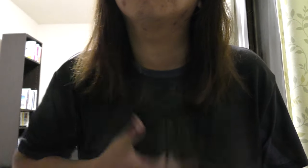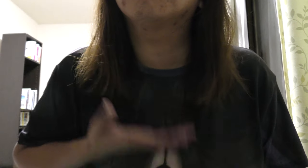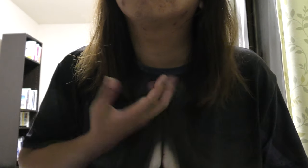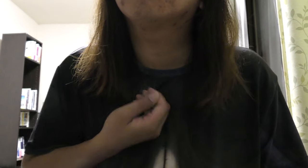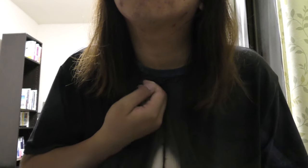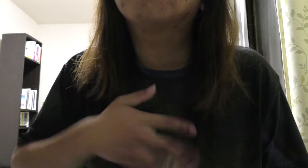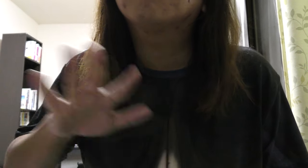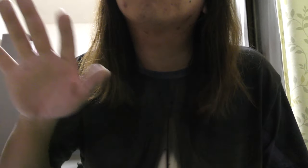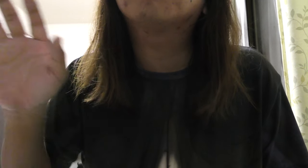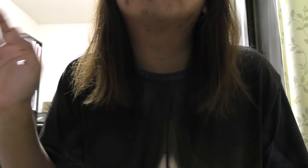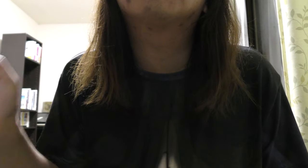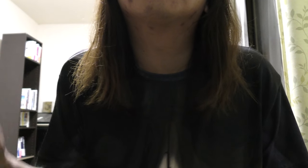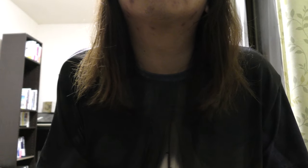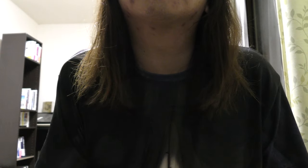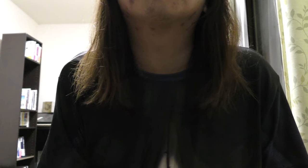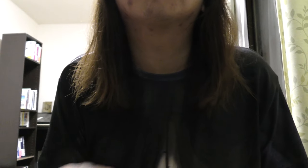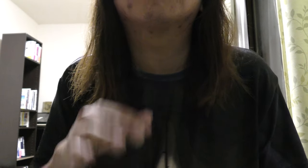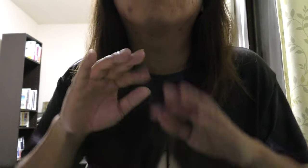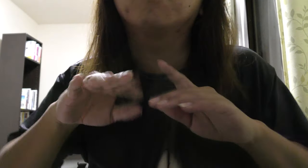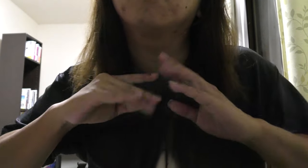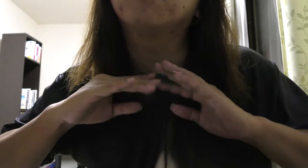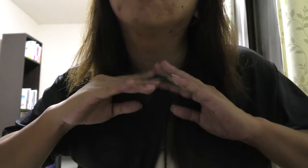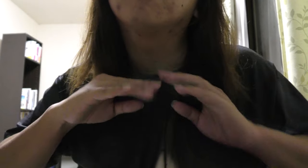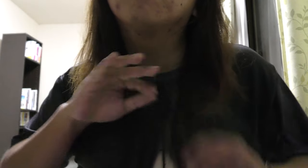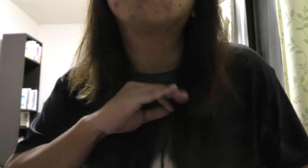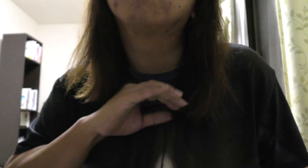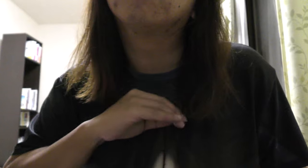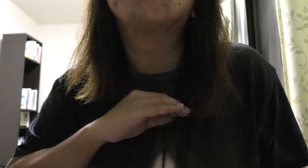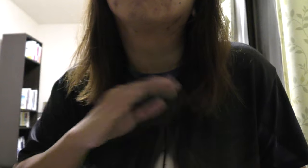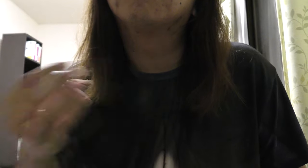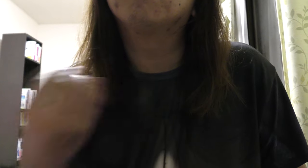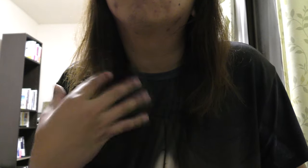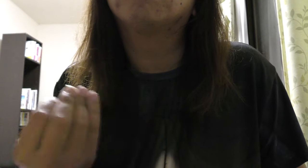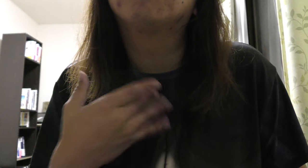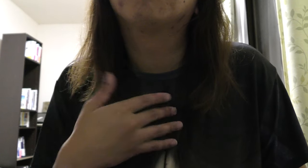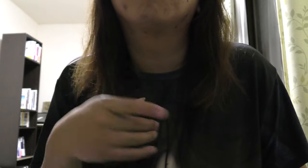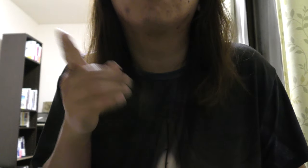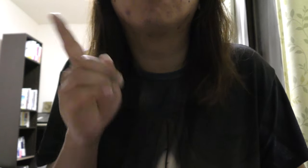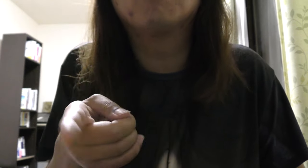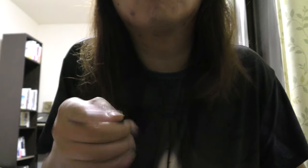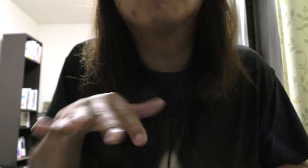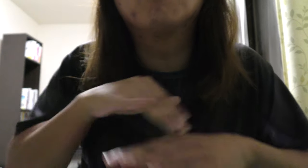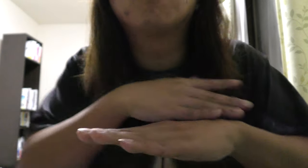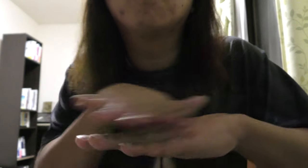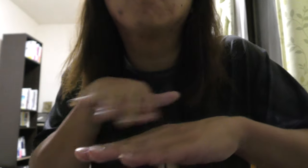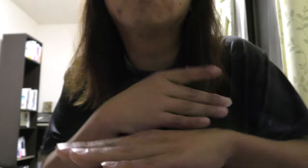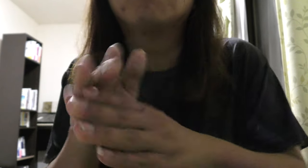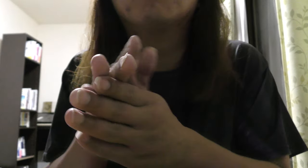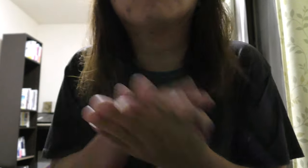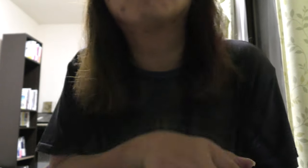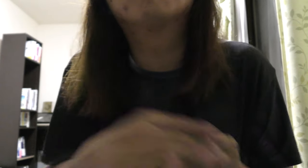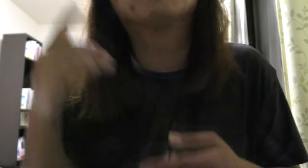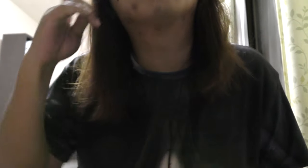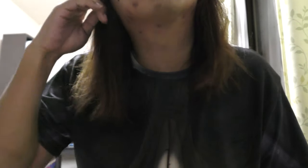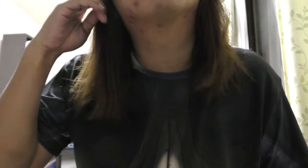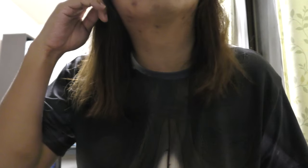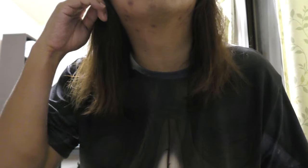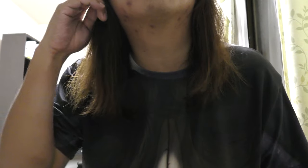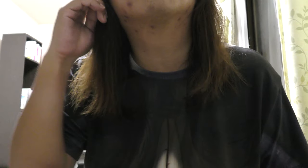trust The love should be a failure Crucify me If